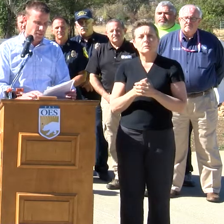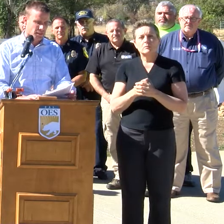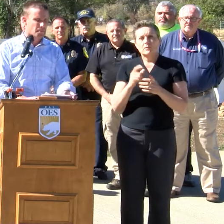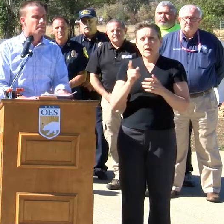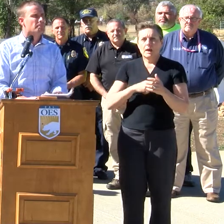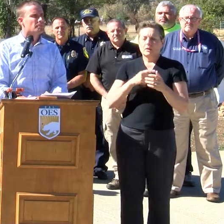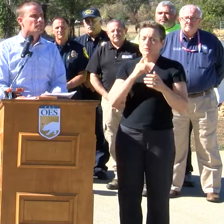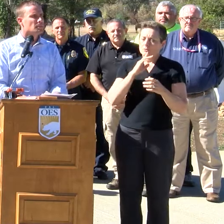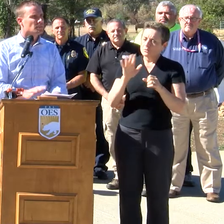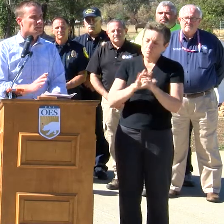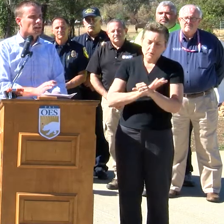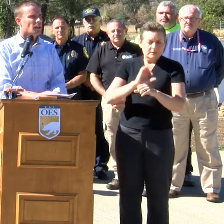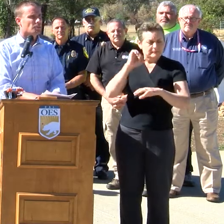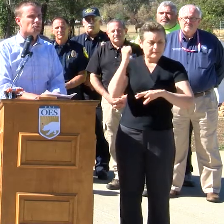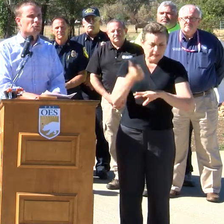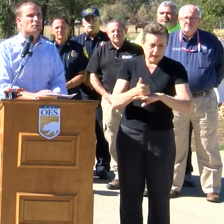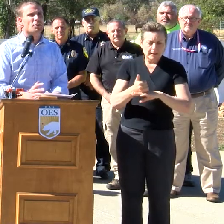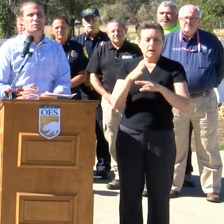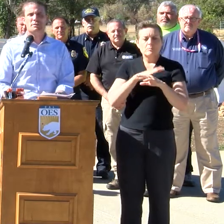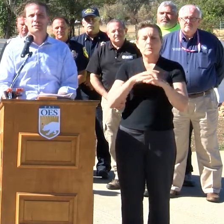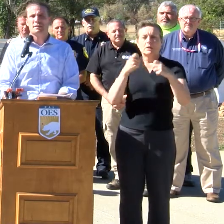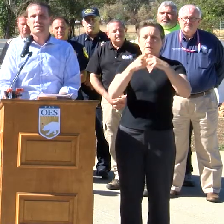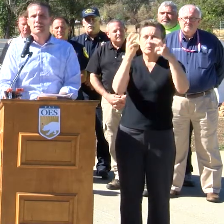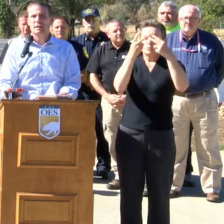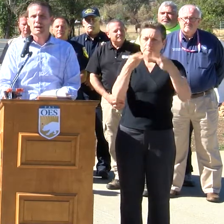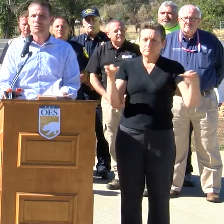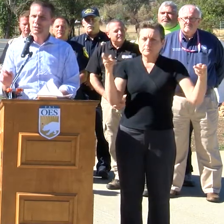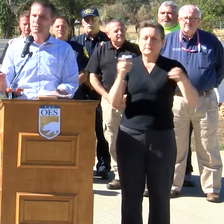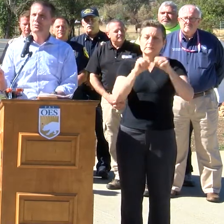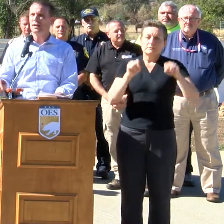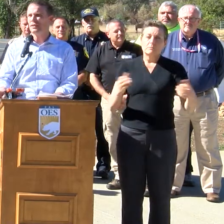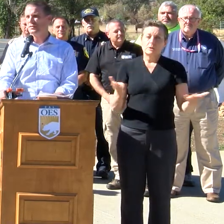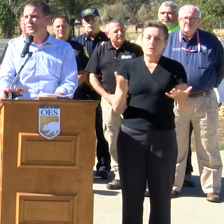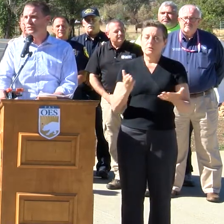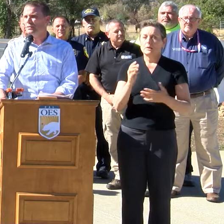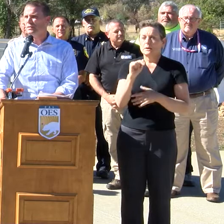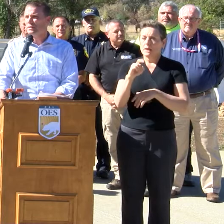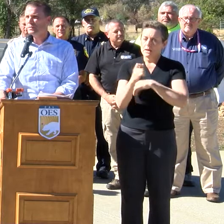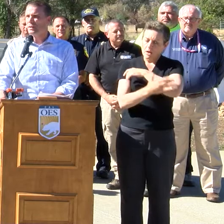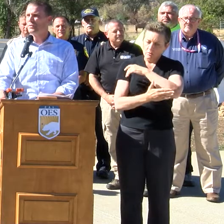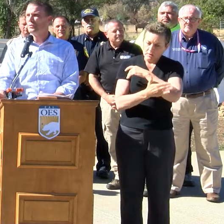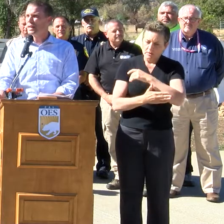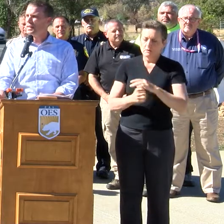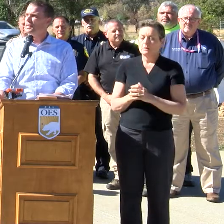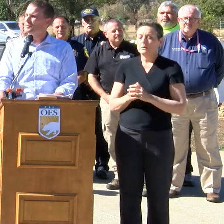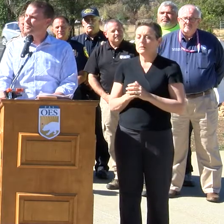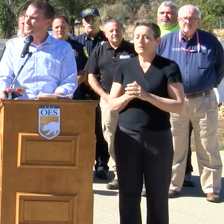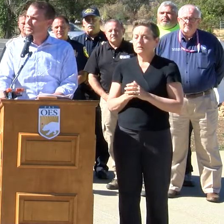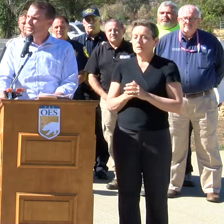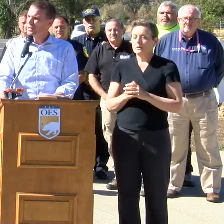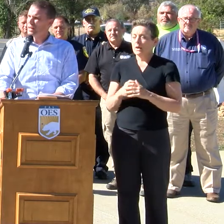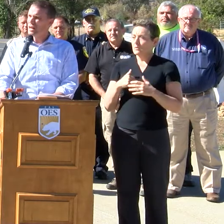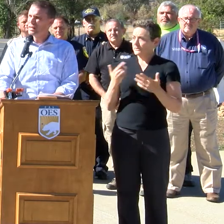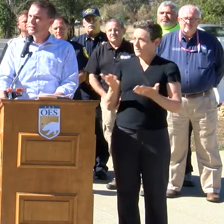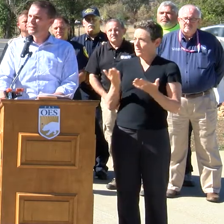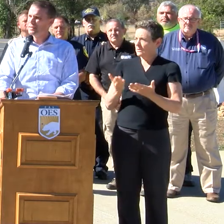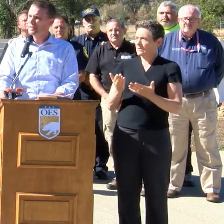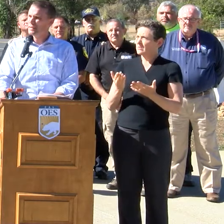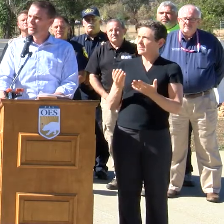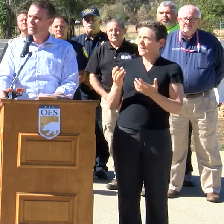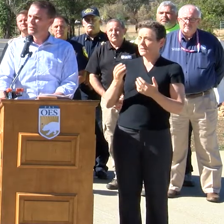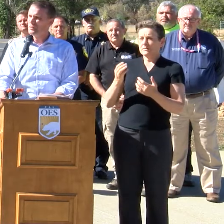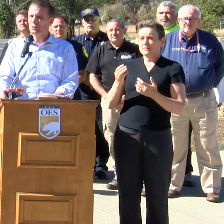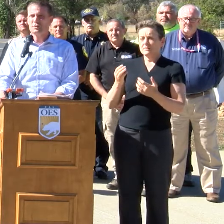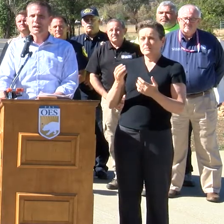South Lake County. On a personal note, I was here at this fire station around 3 a.m. on